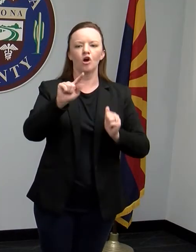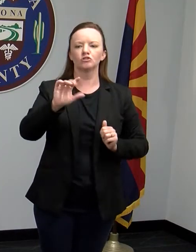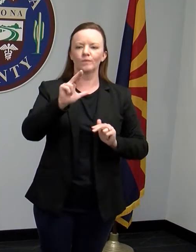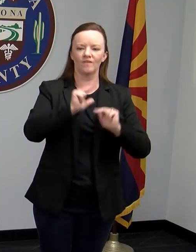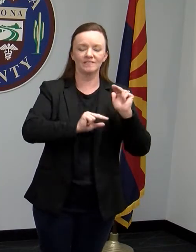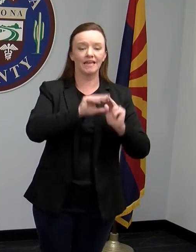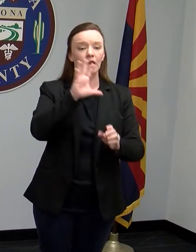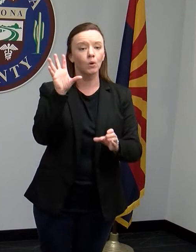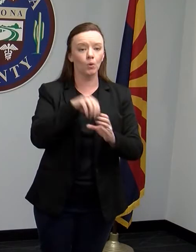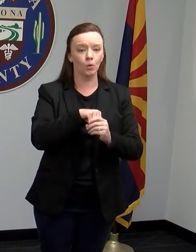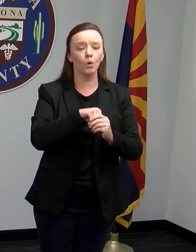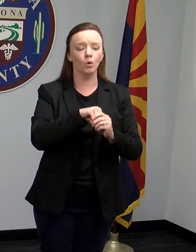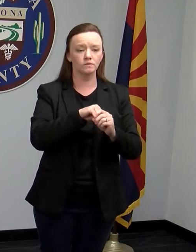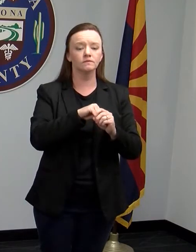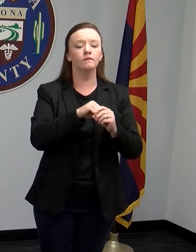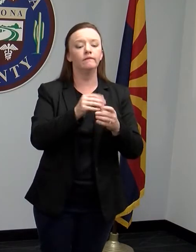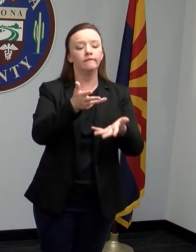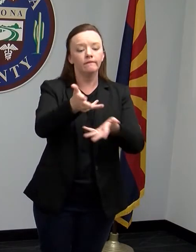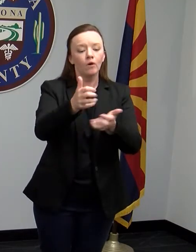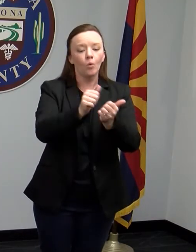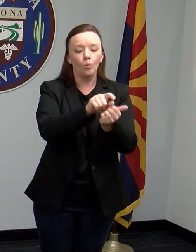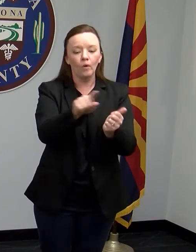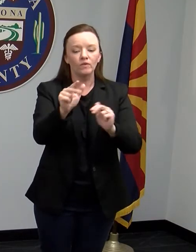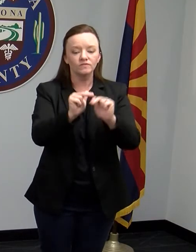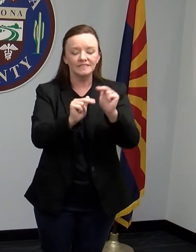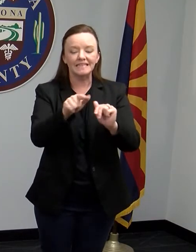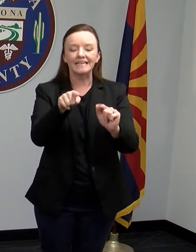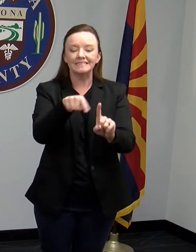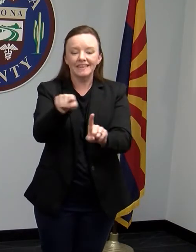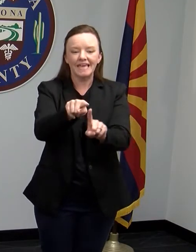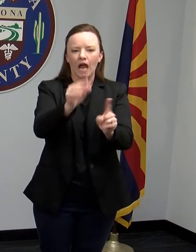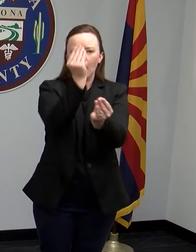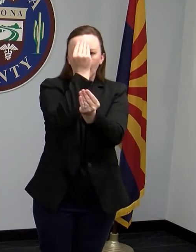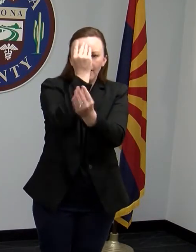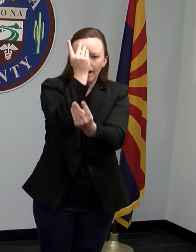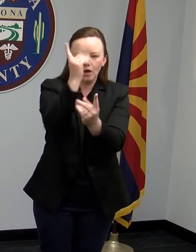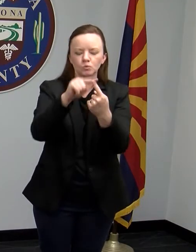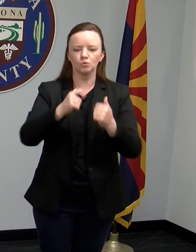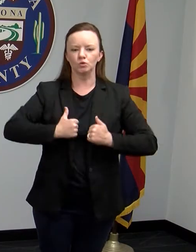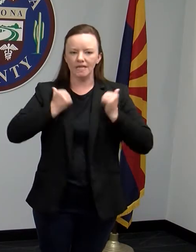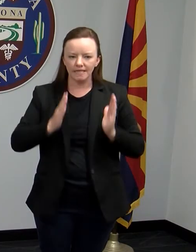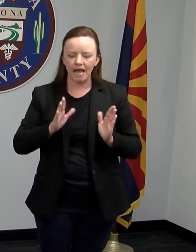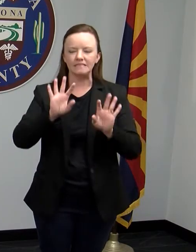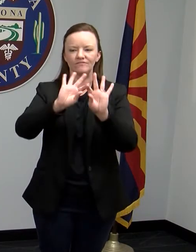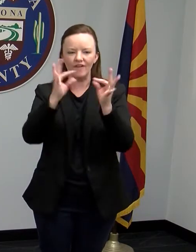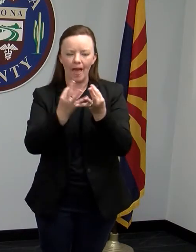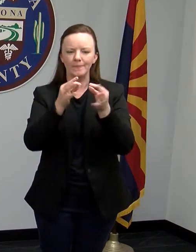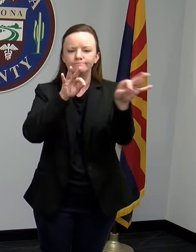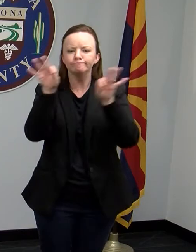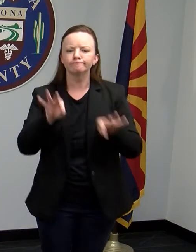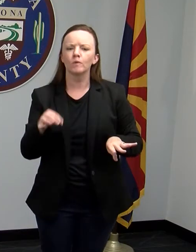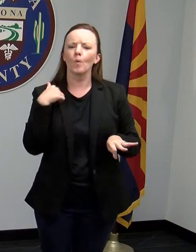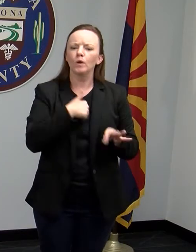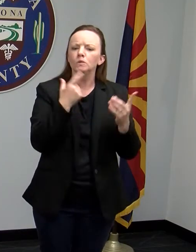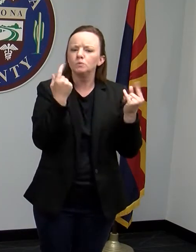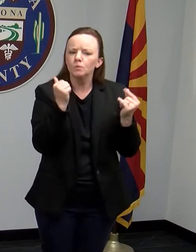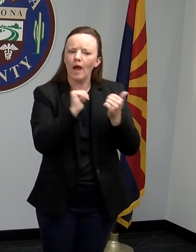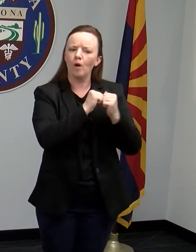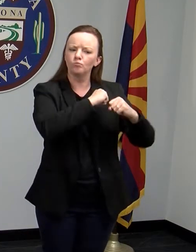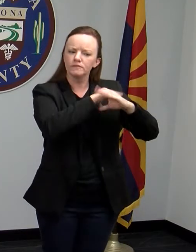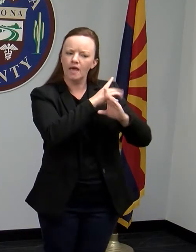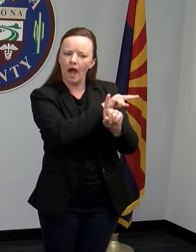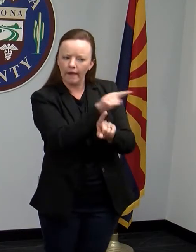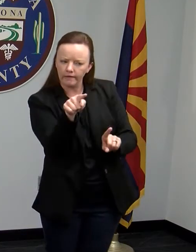working with the facilities to communicate with residents and their families about what's being done in the facility